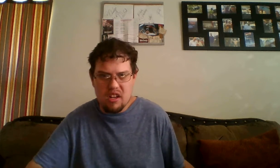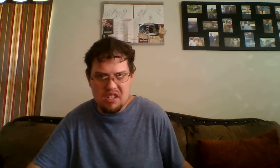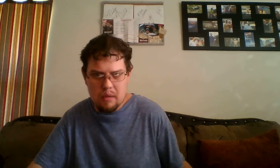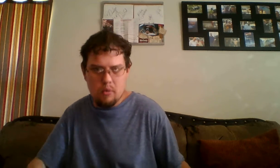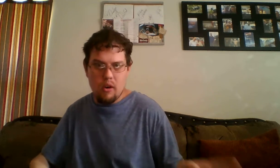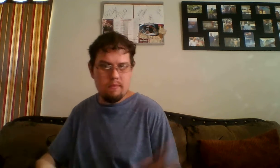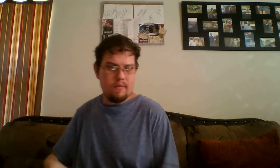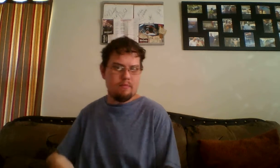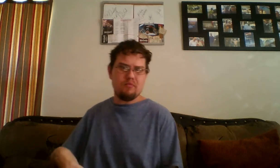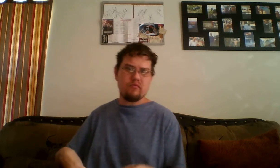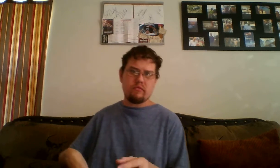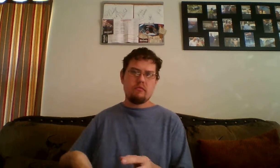Series anymore.